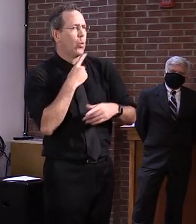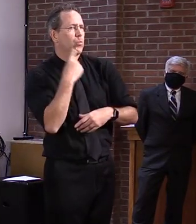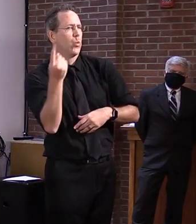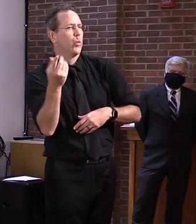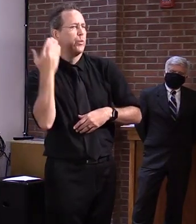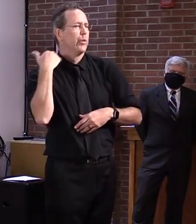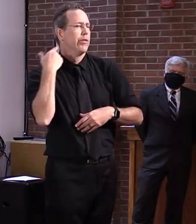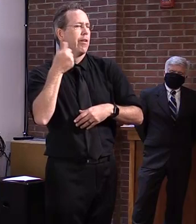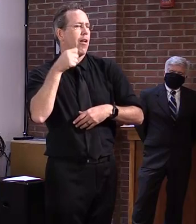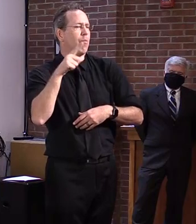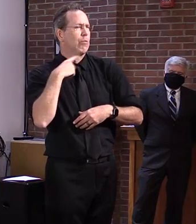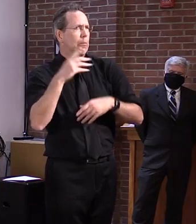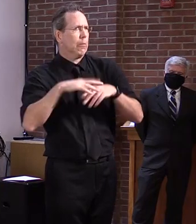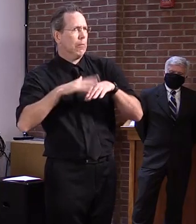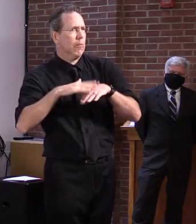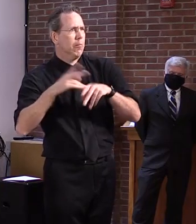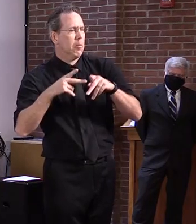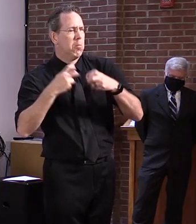Newport Daily Express.